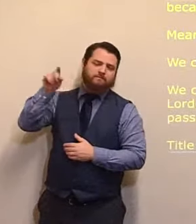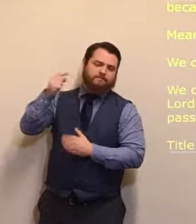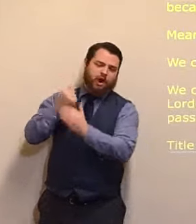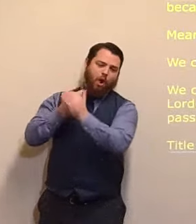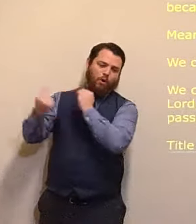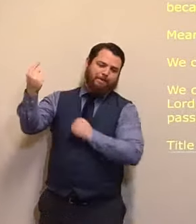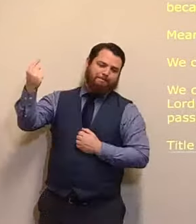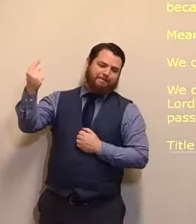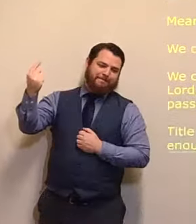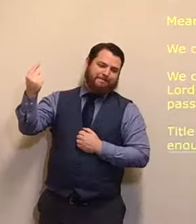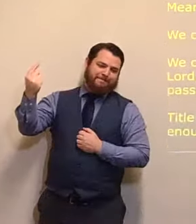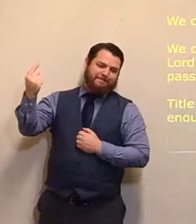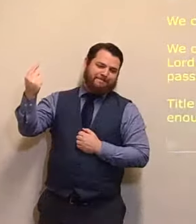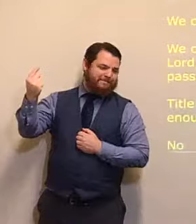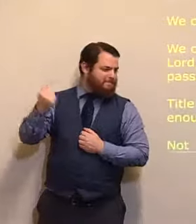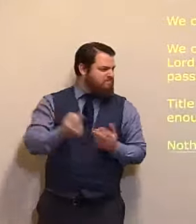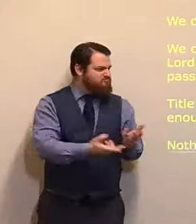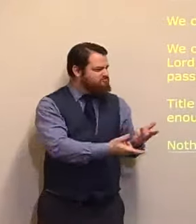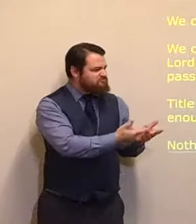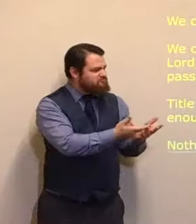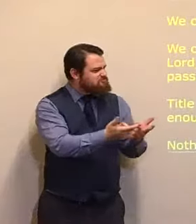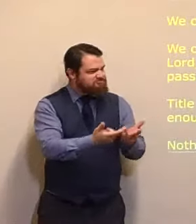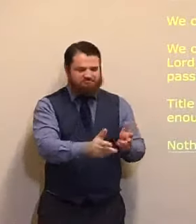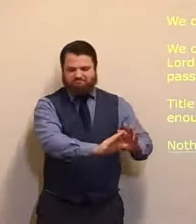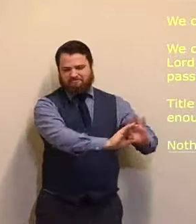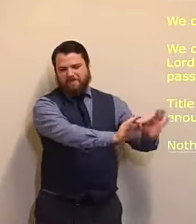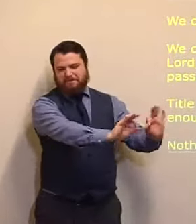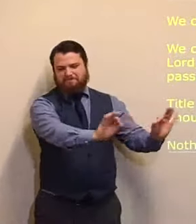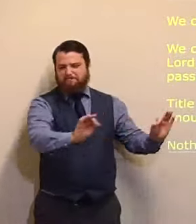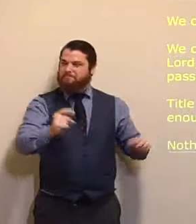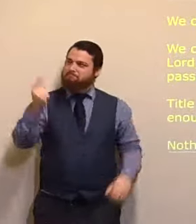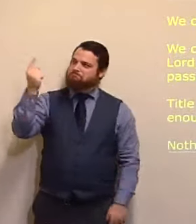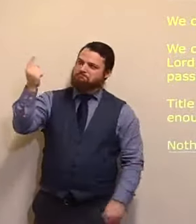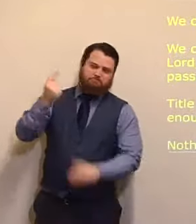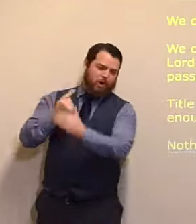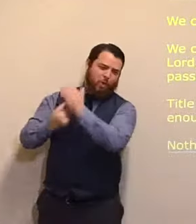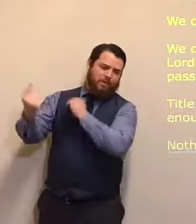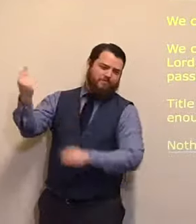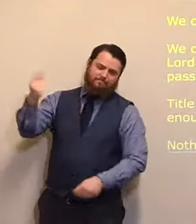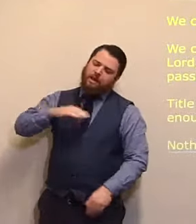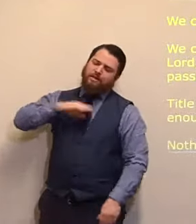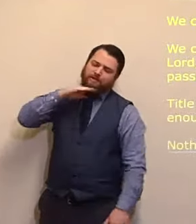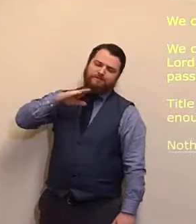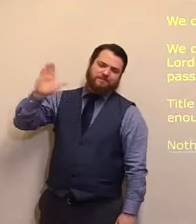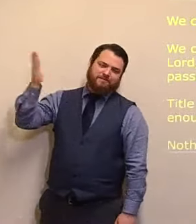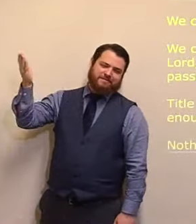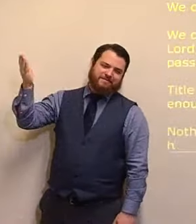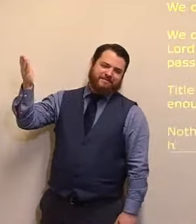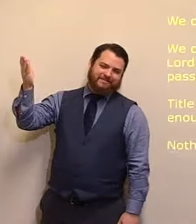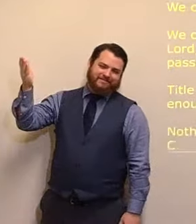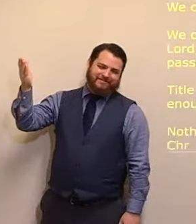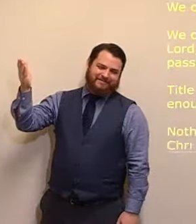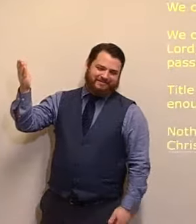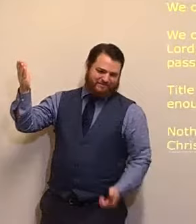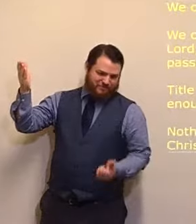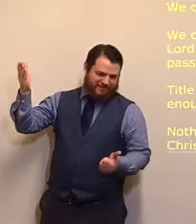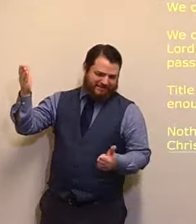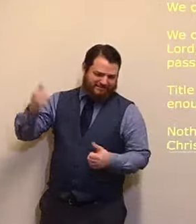nothing else, nothing else, my dear brothers and sisters. And from the beginning, I want to ask, just a few questions.